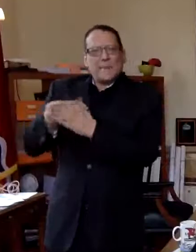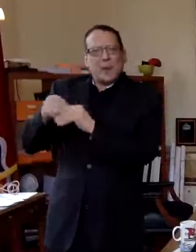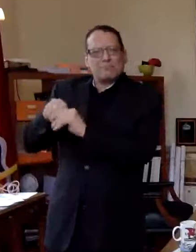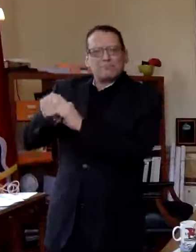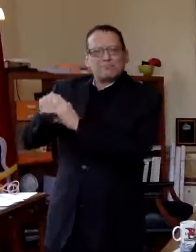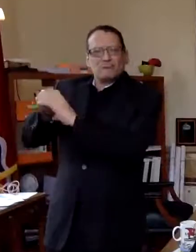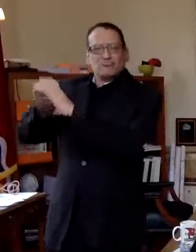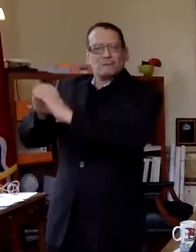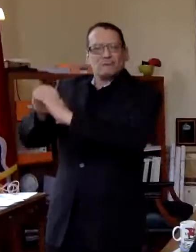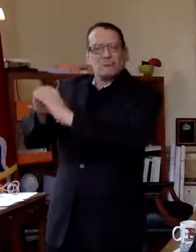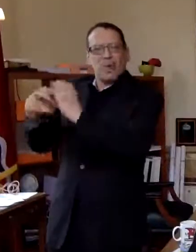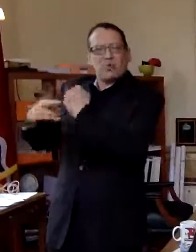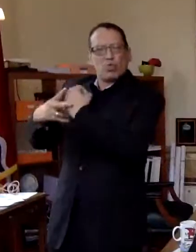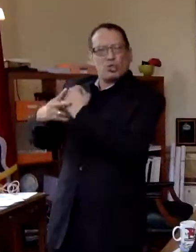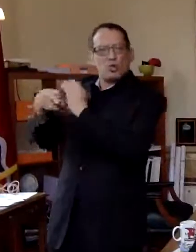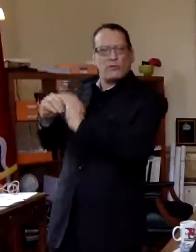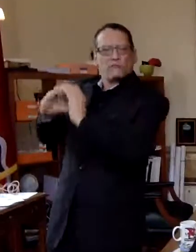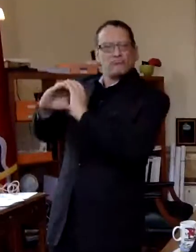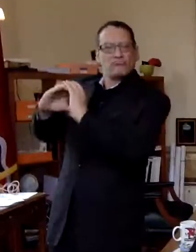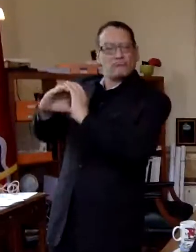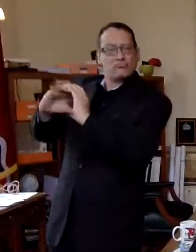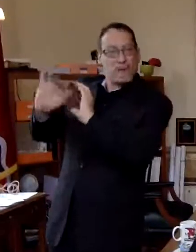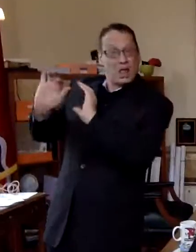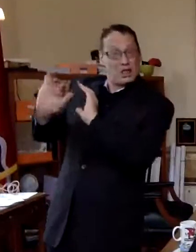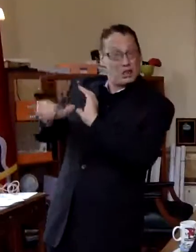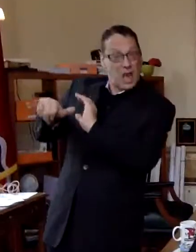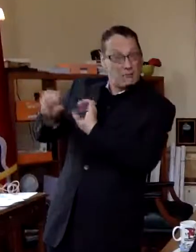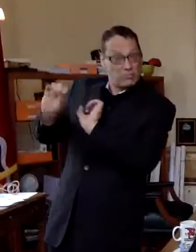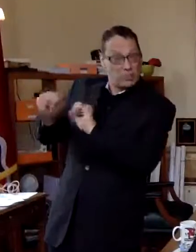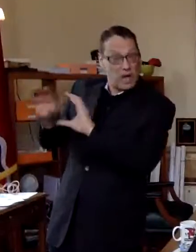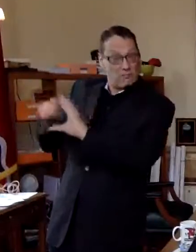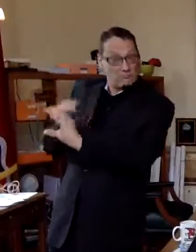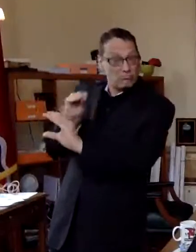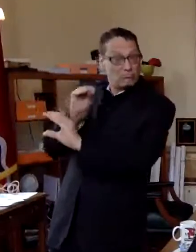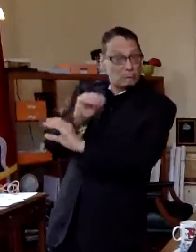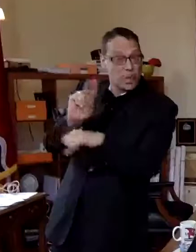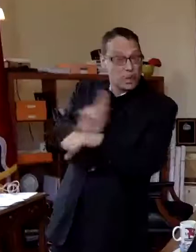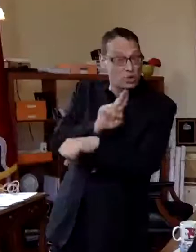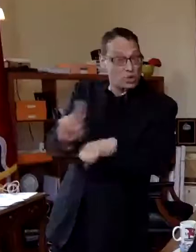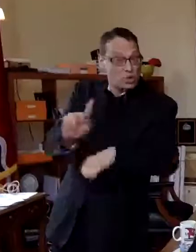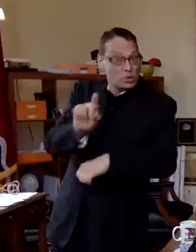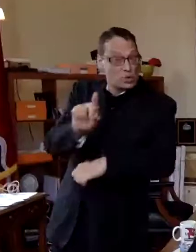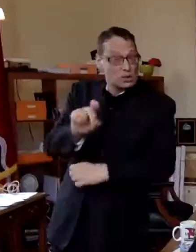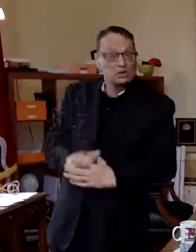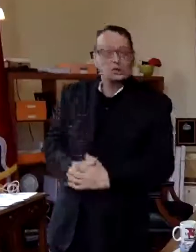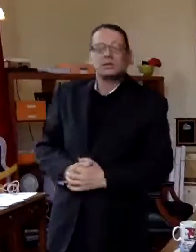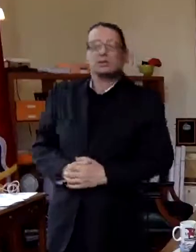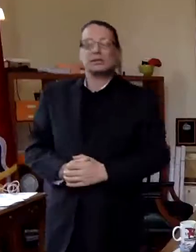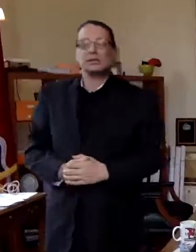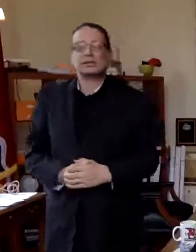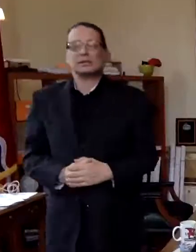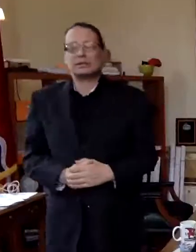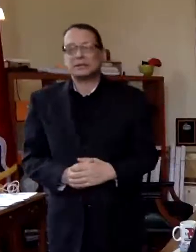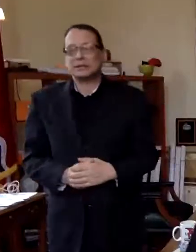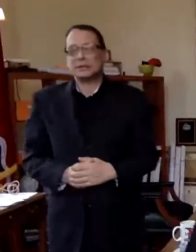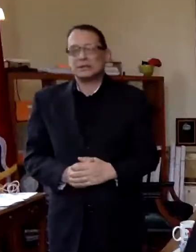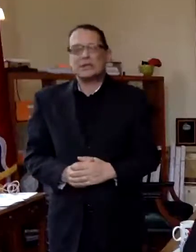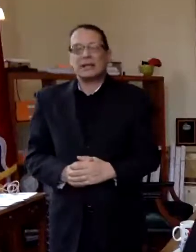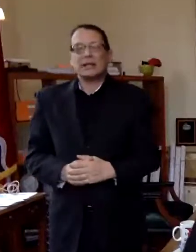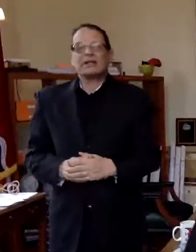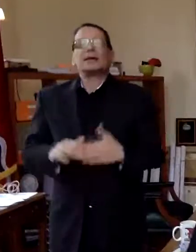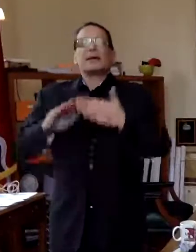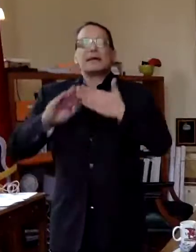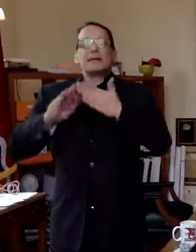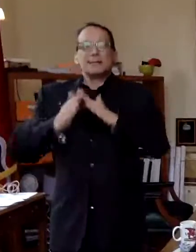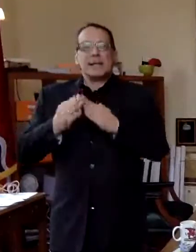pretty high is that a solution to the shortfall so the um the city's